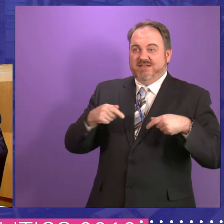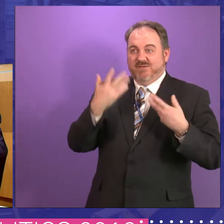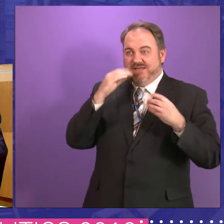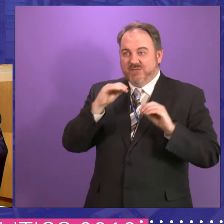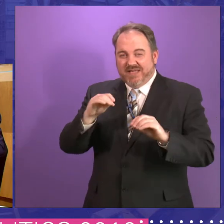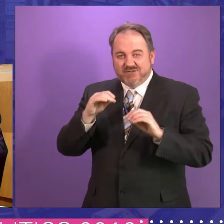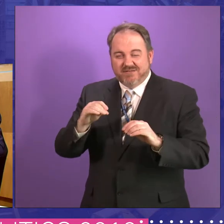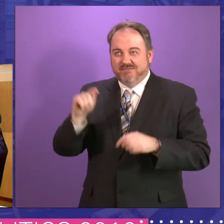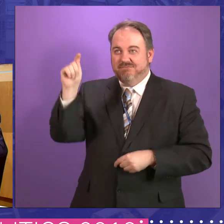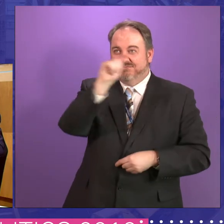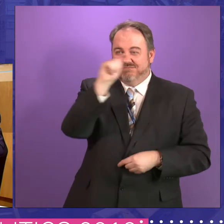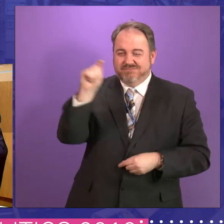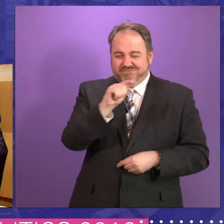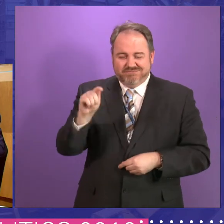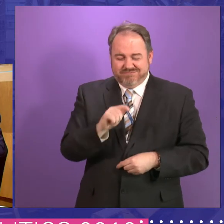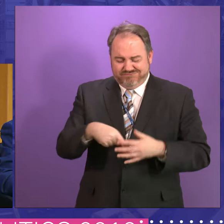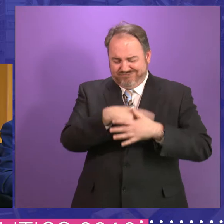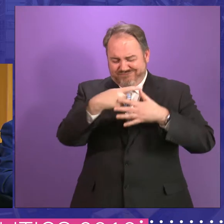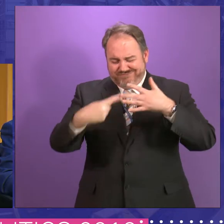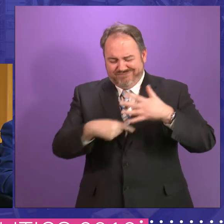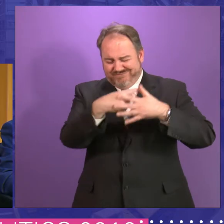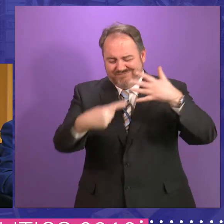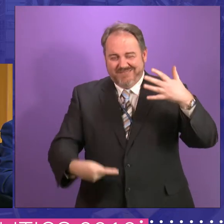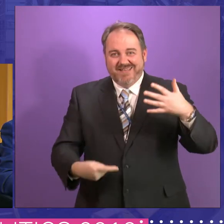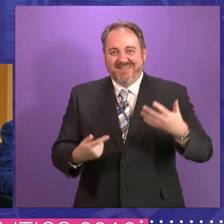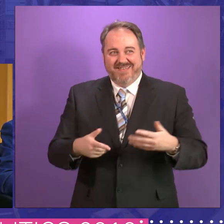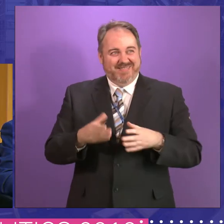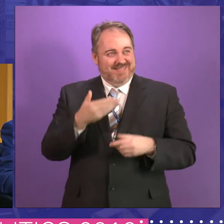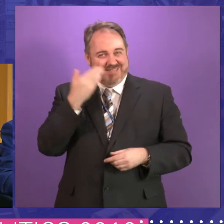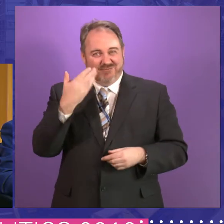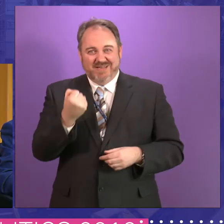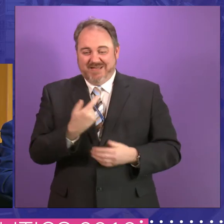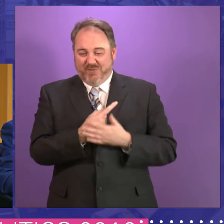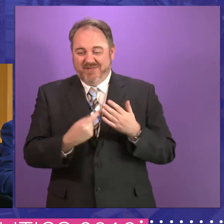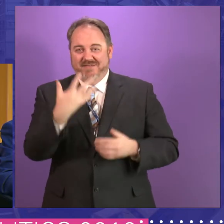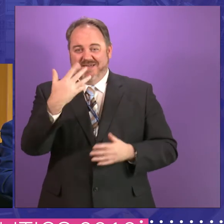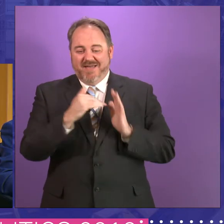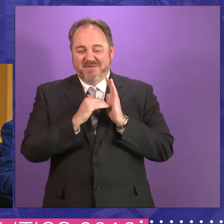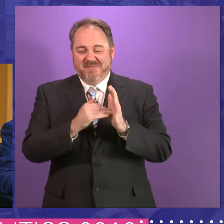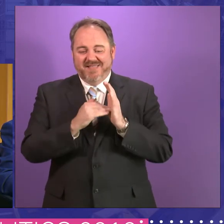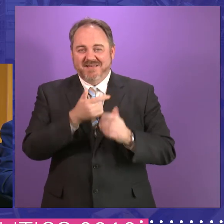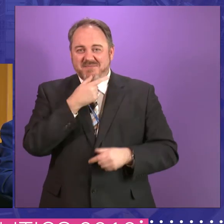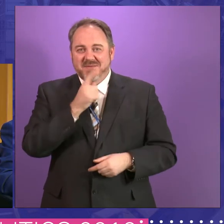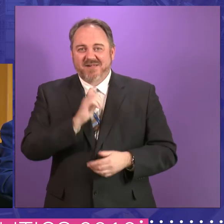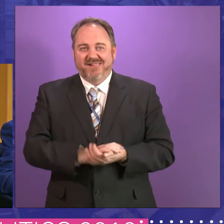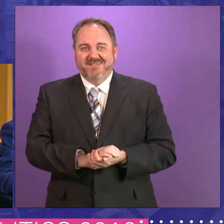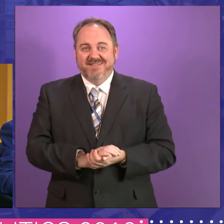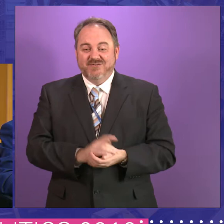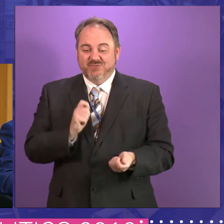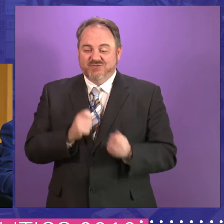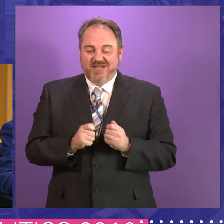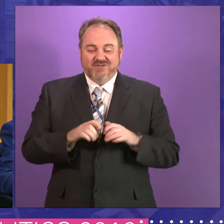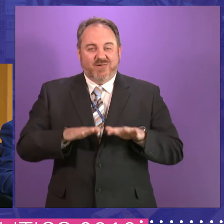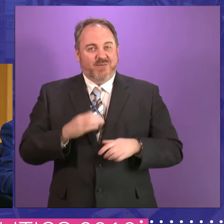directors of do, do, do, do, do. We are a country of five million. Um, and if you're going to reform local government,